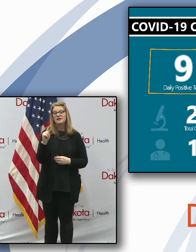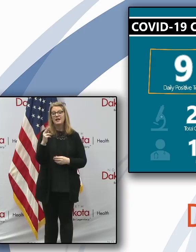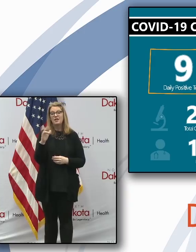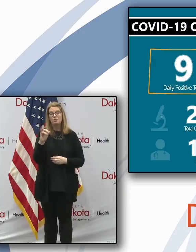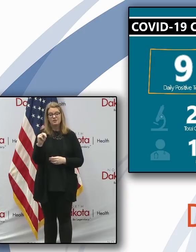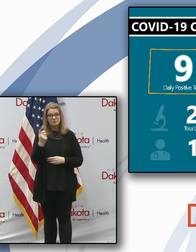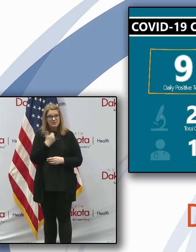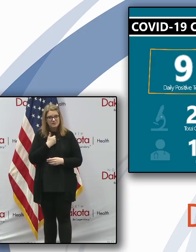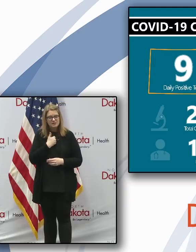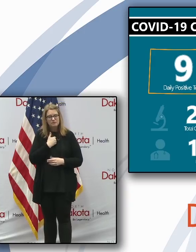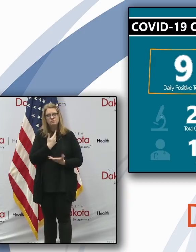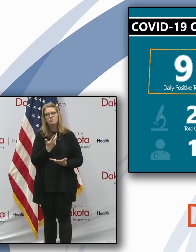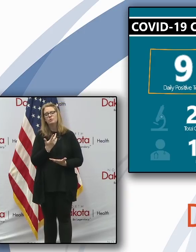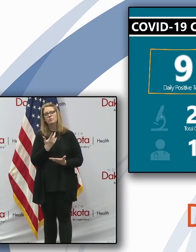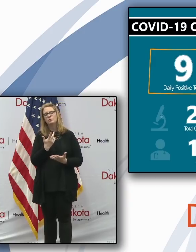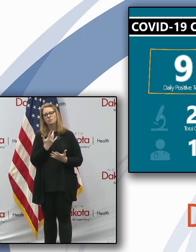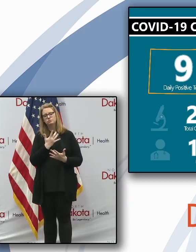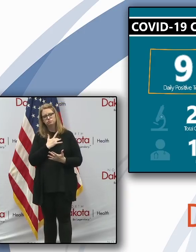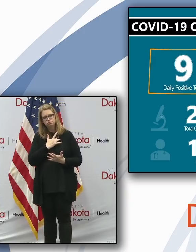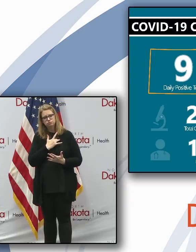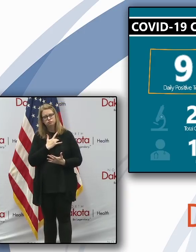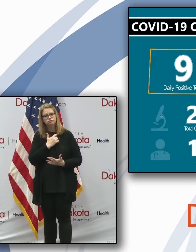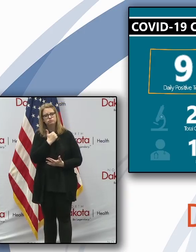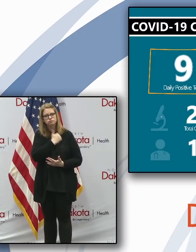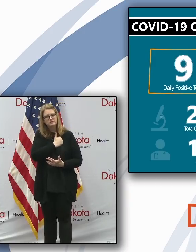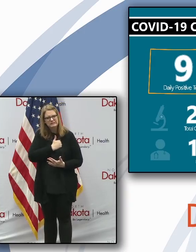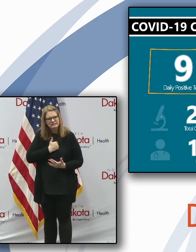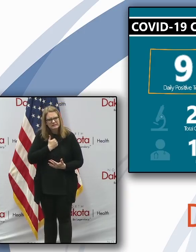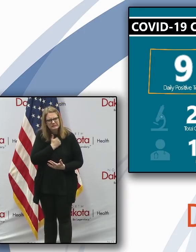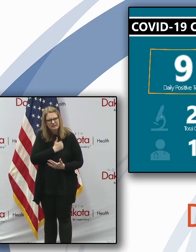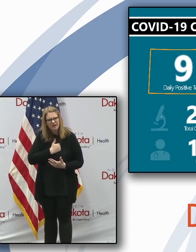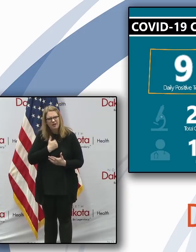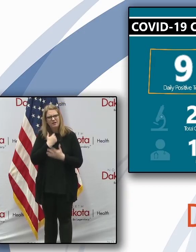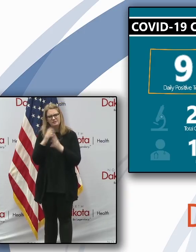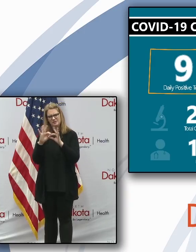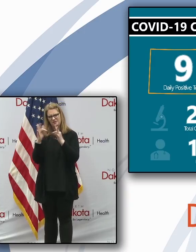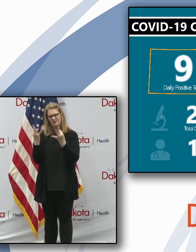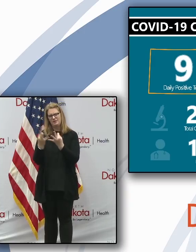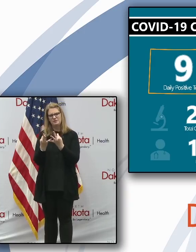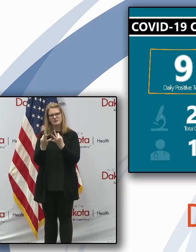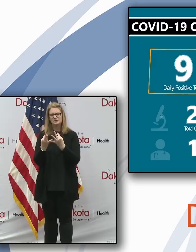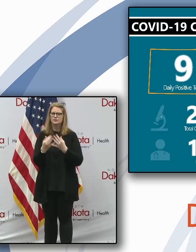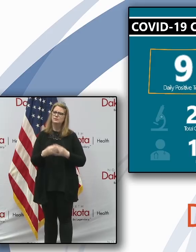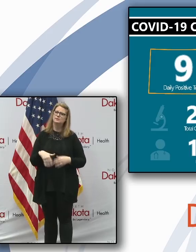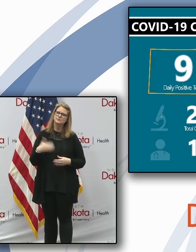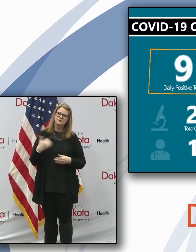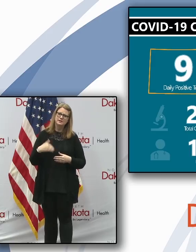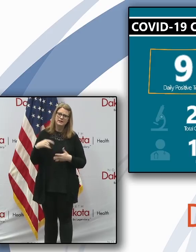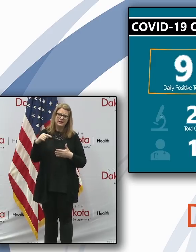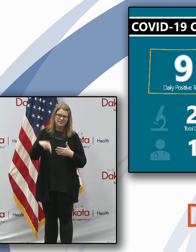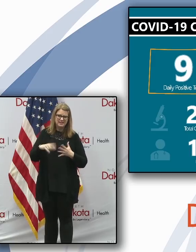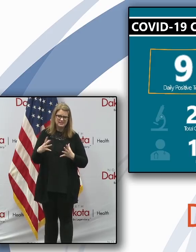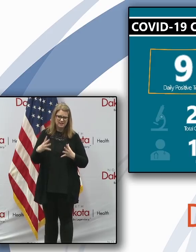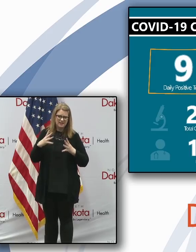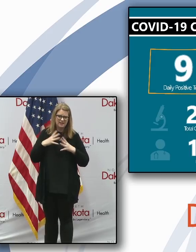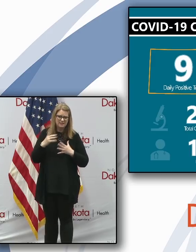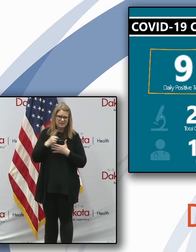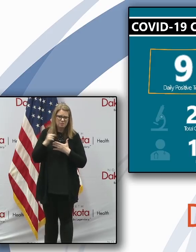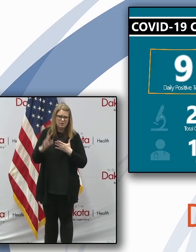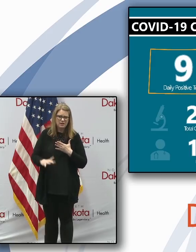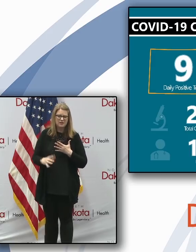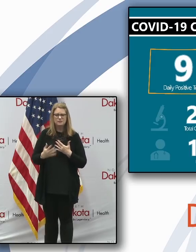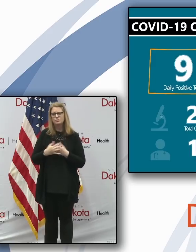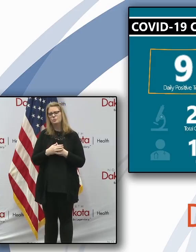extend our deepest condolences to the family members, particularly on this holiday weekend who've lost a loved one